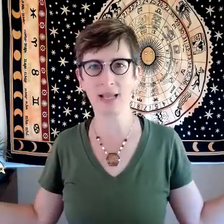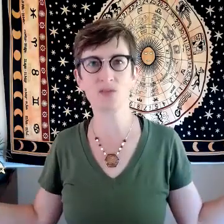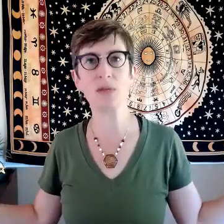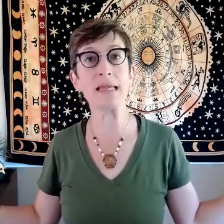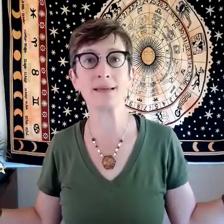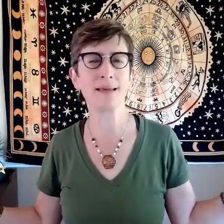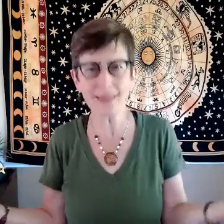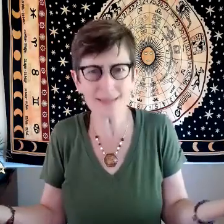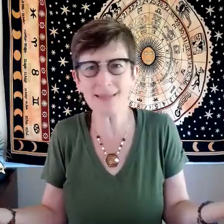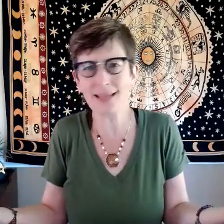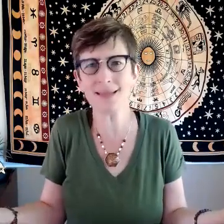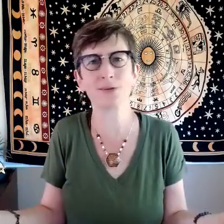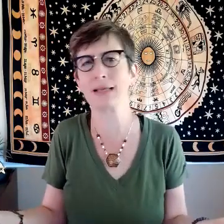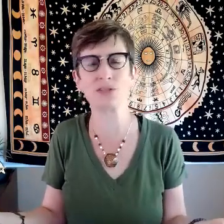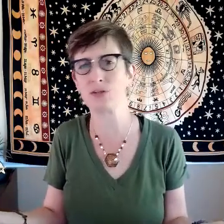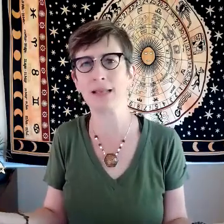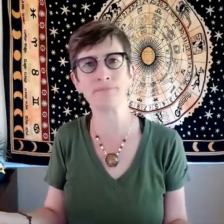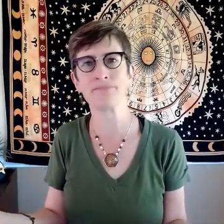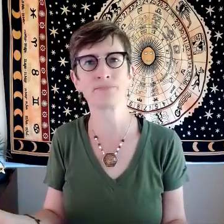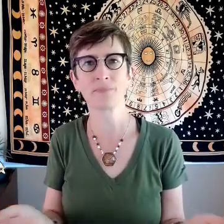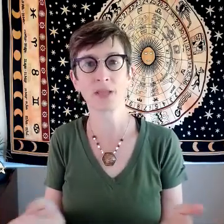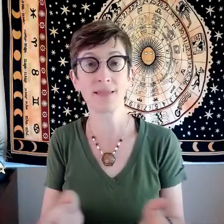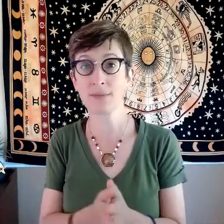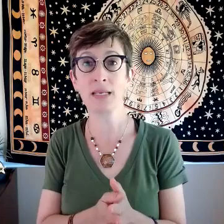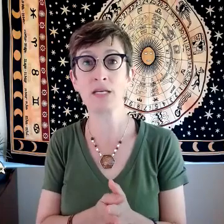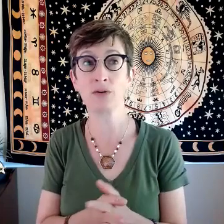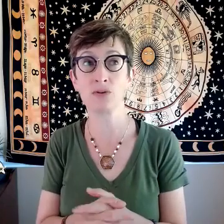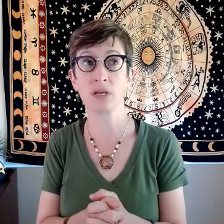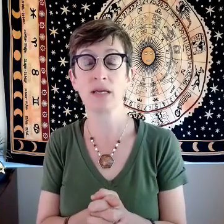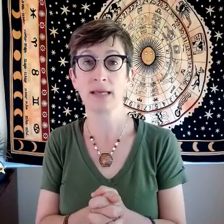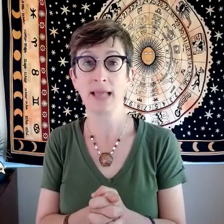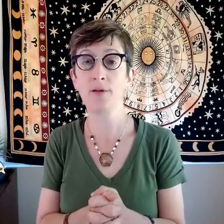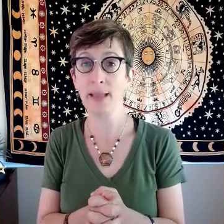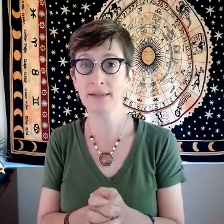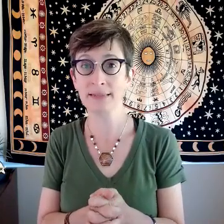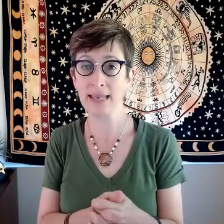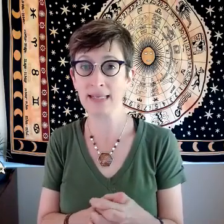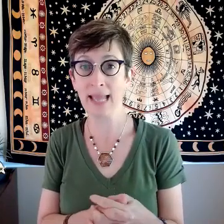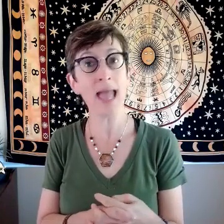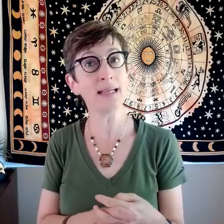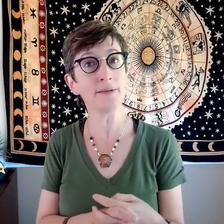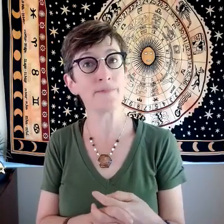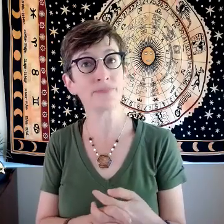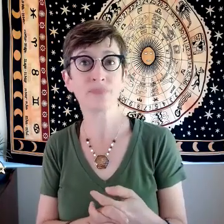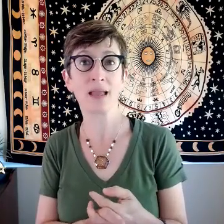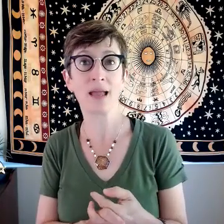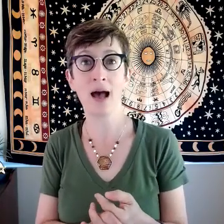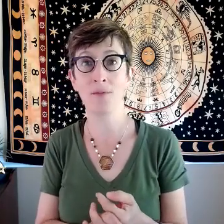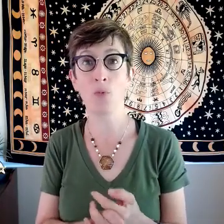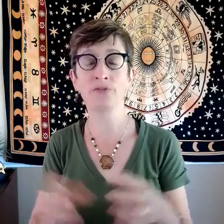next week that doesn't that's not a great student and that's somebody who's hell-bent on getting an A one